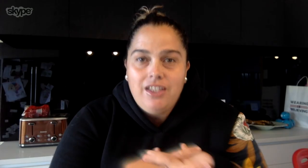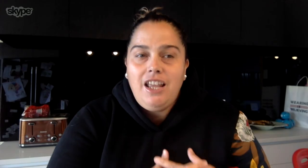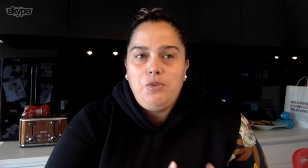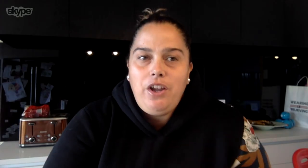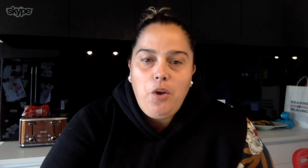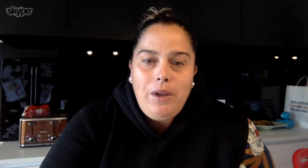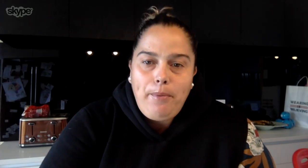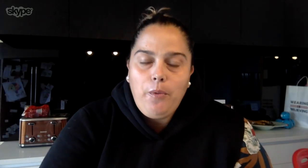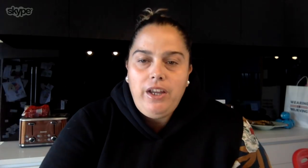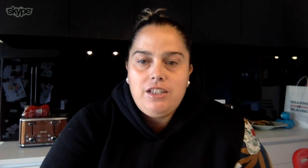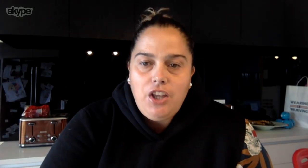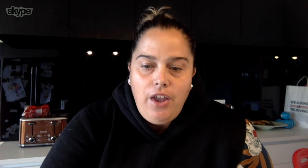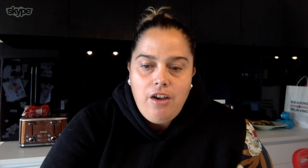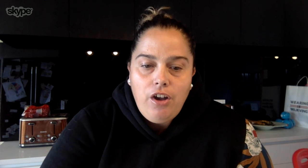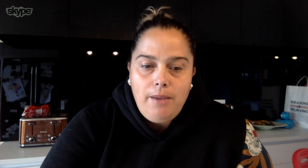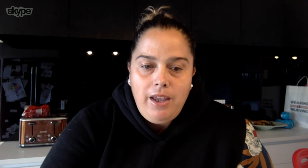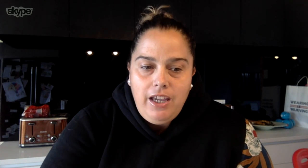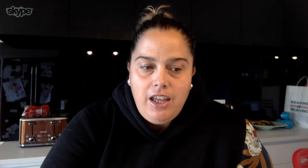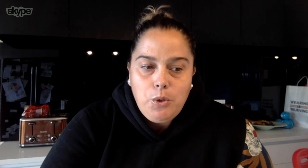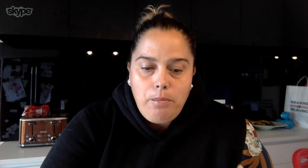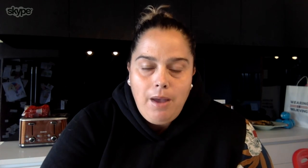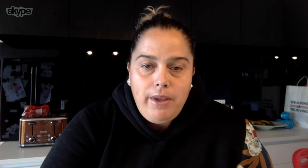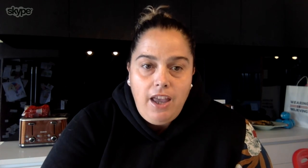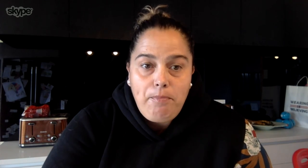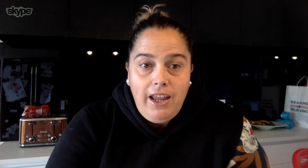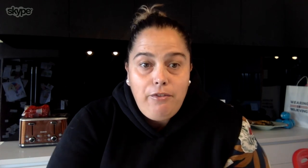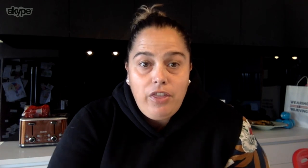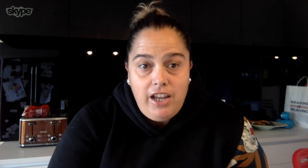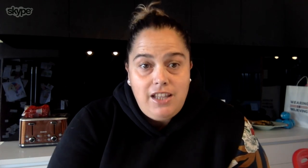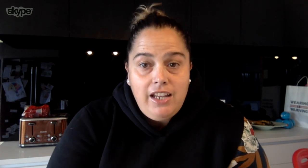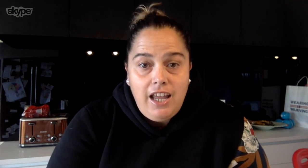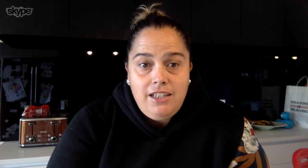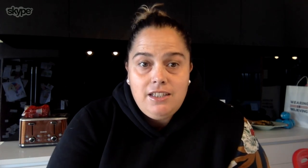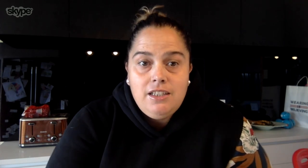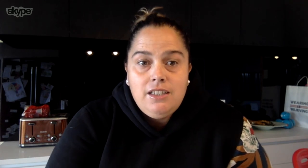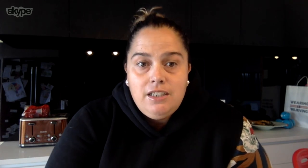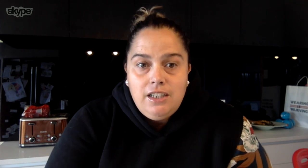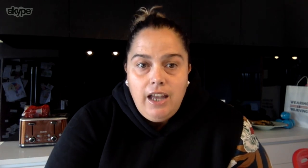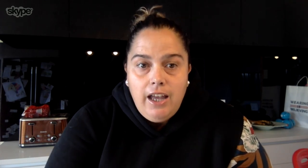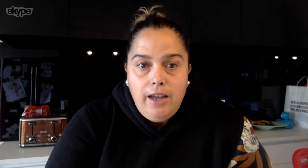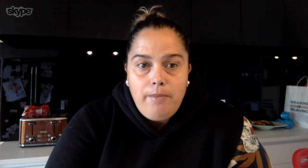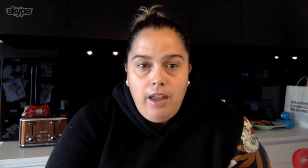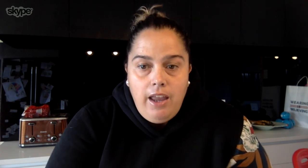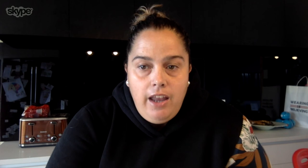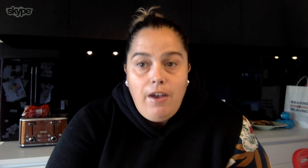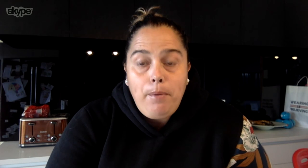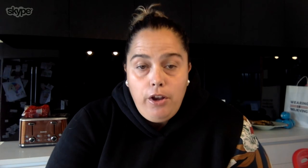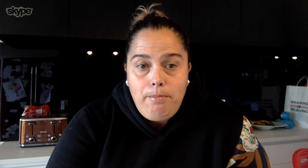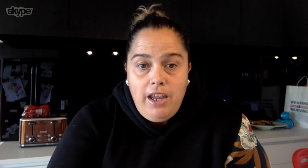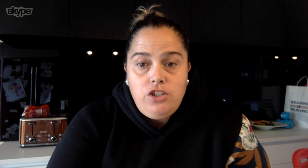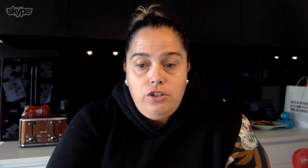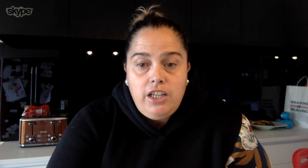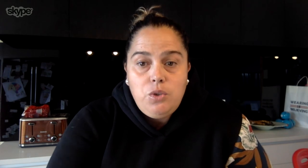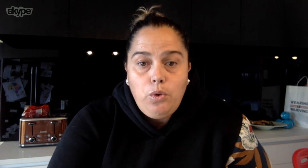At this stage we're going week by week so our kaumahi e toke mapahi have planned for the next eight days and have